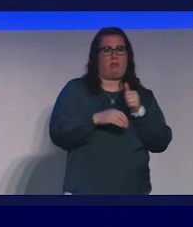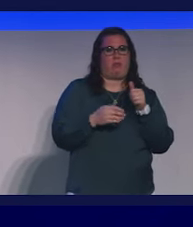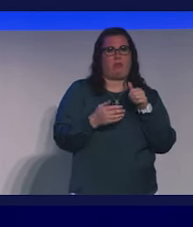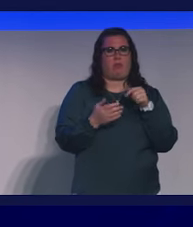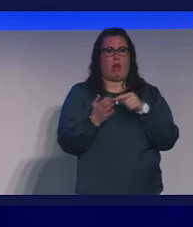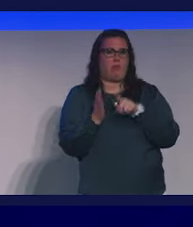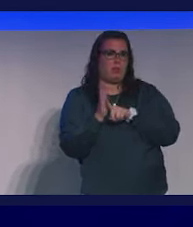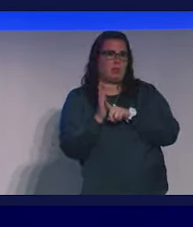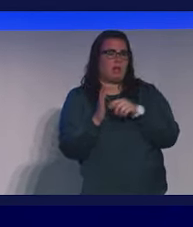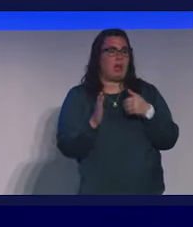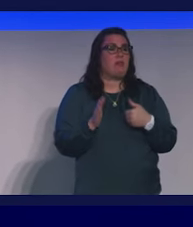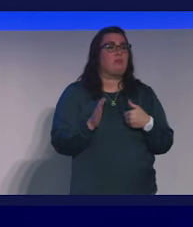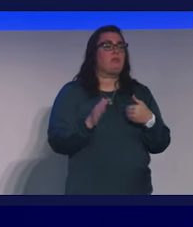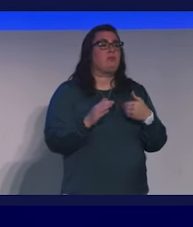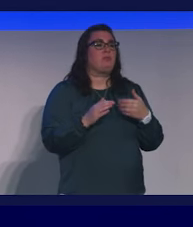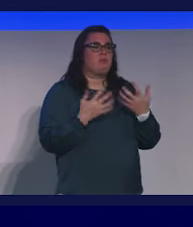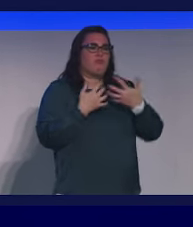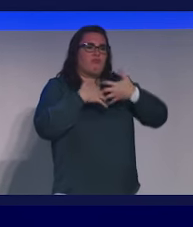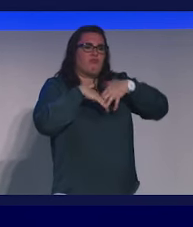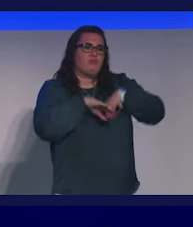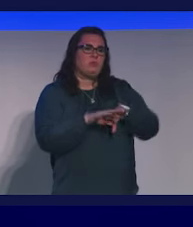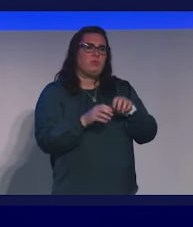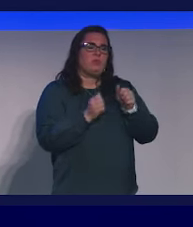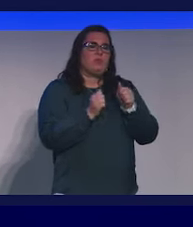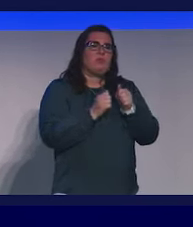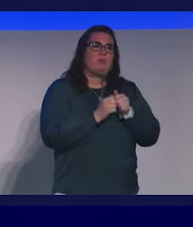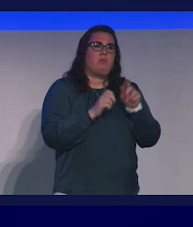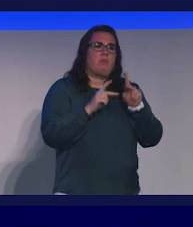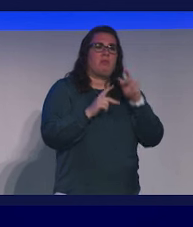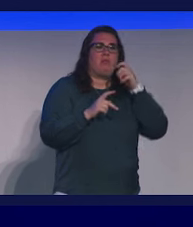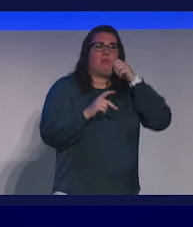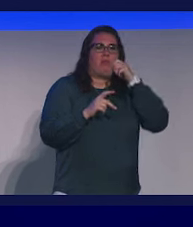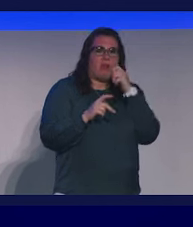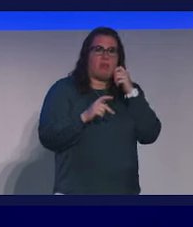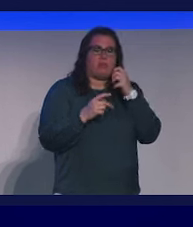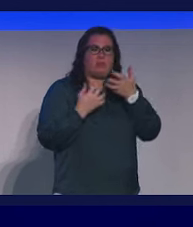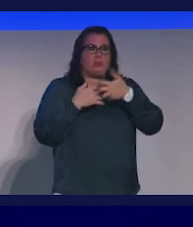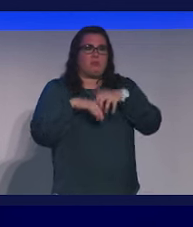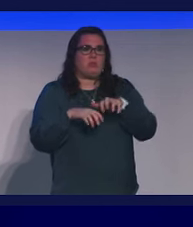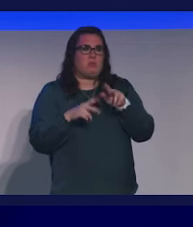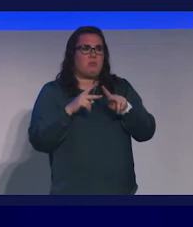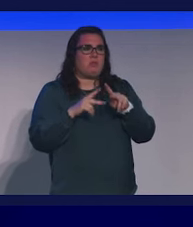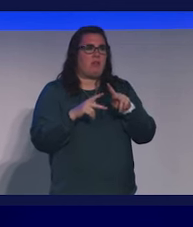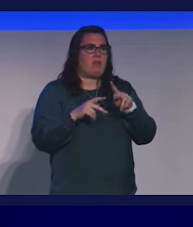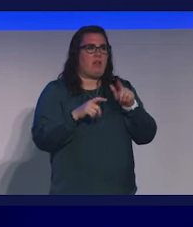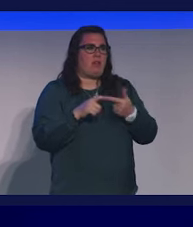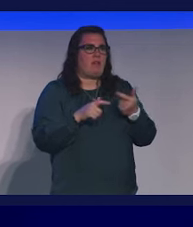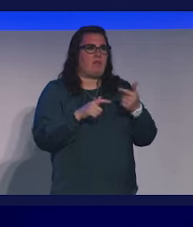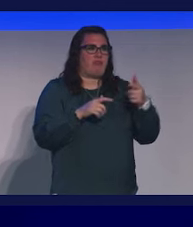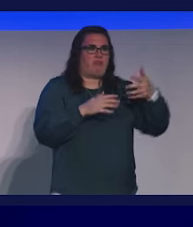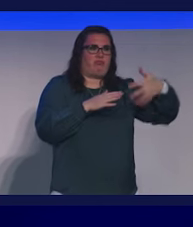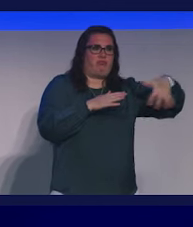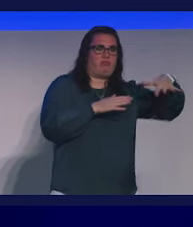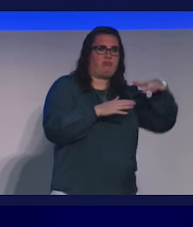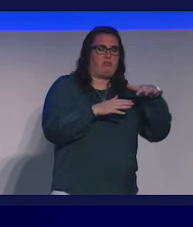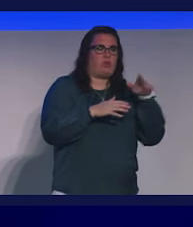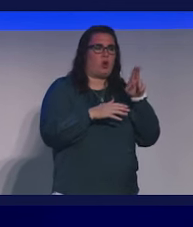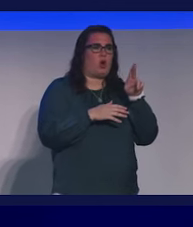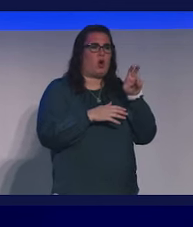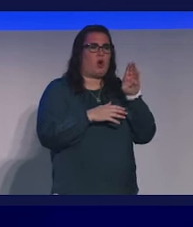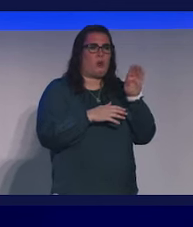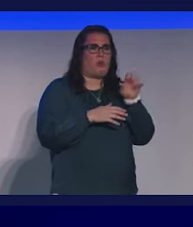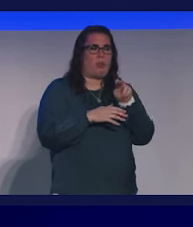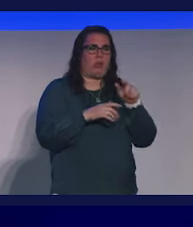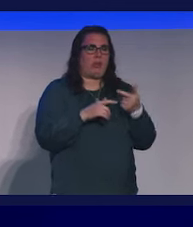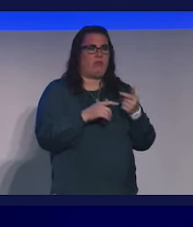have, that that converges with people of color. It converges with people who live in urban spaces, particularly patients who